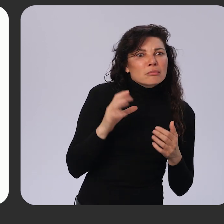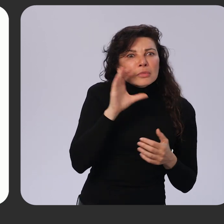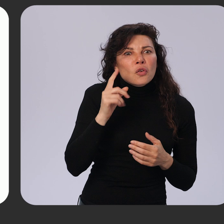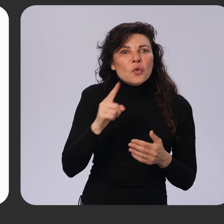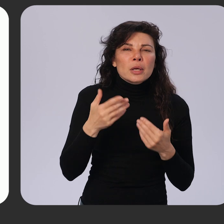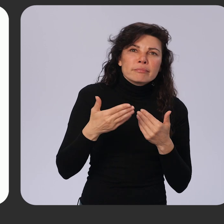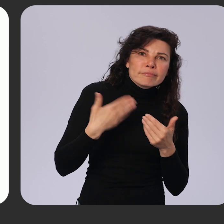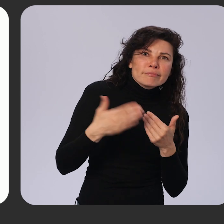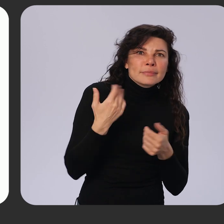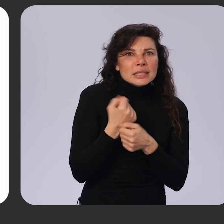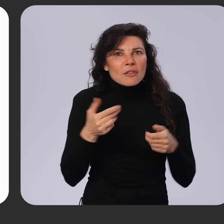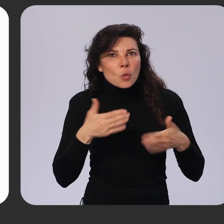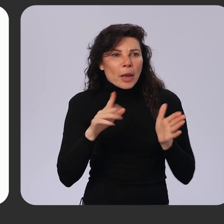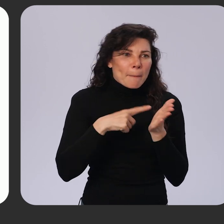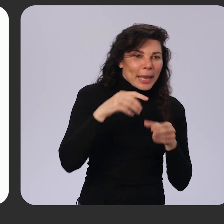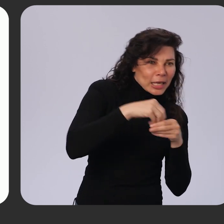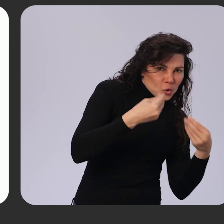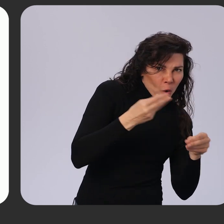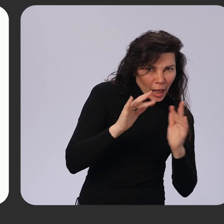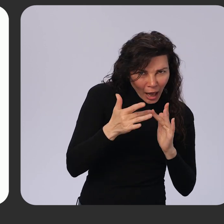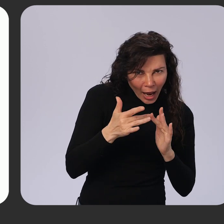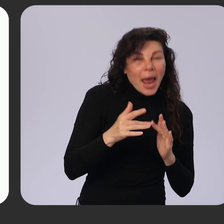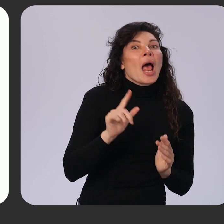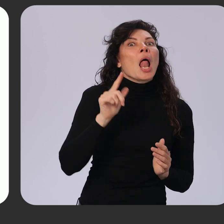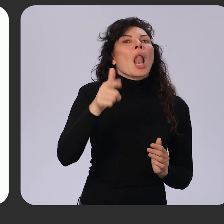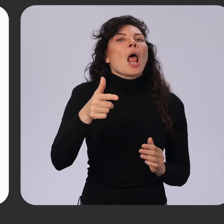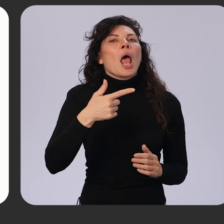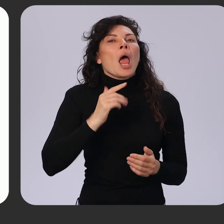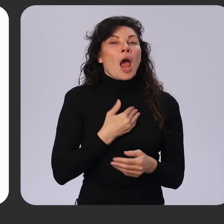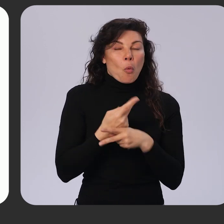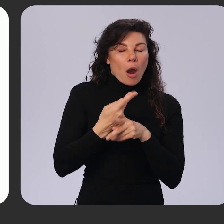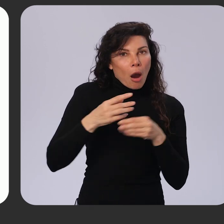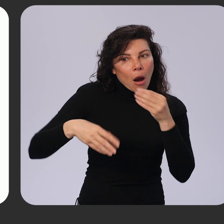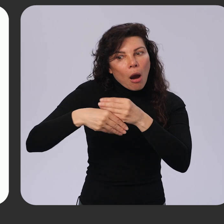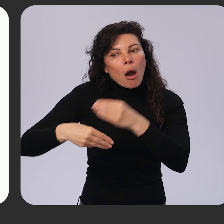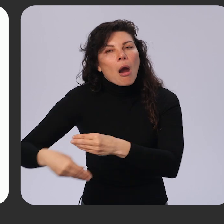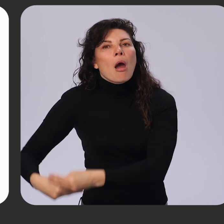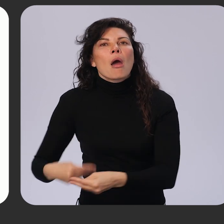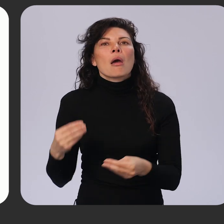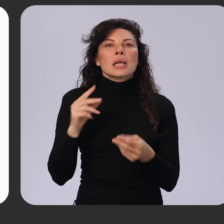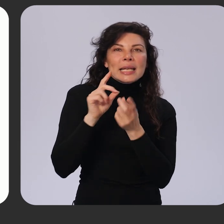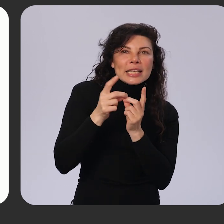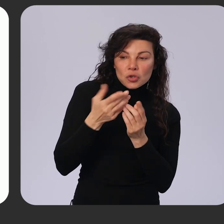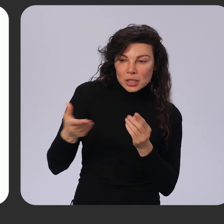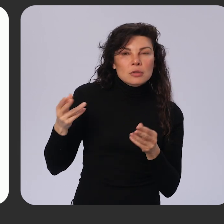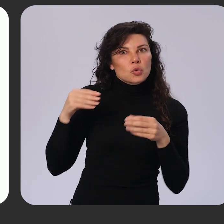and online. Later on, our products grew to hold digital items that are stored in your physical wallet,